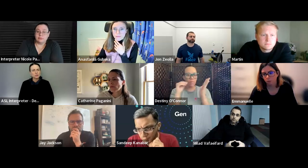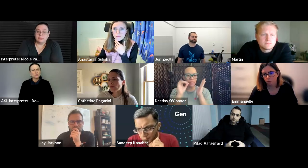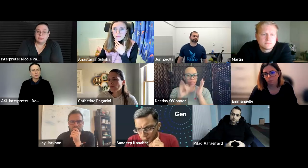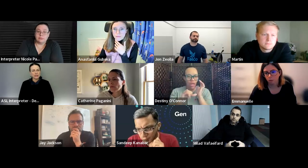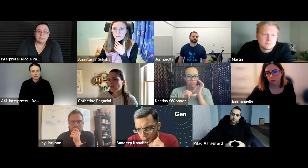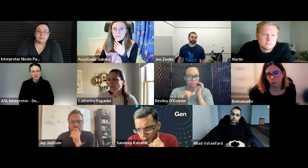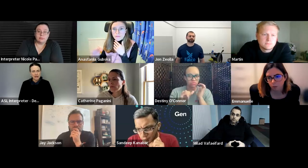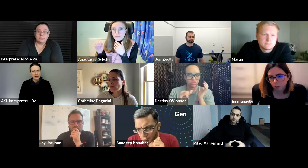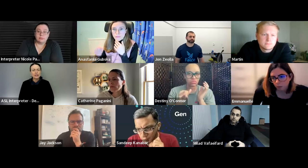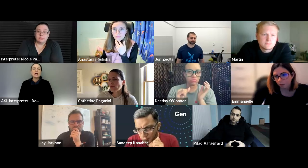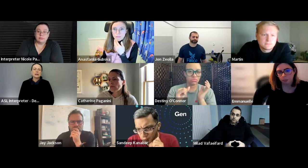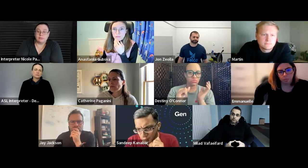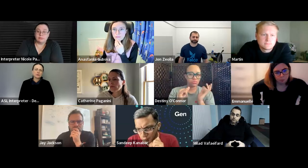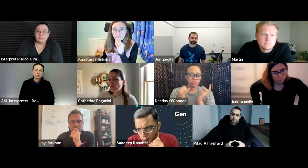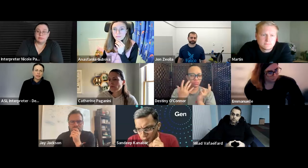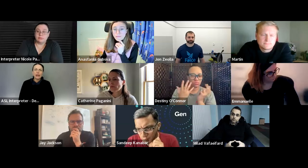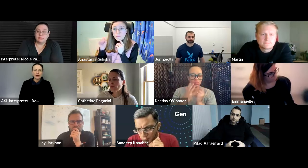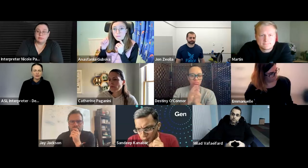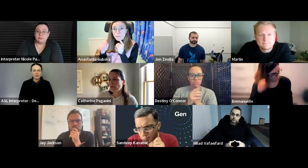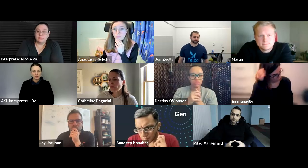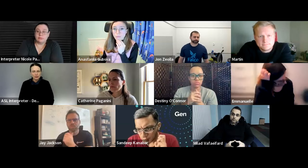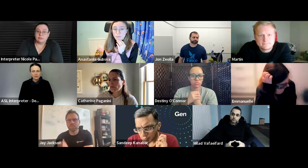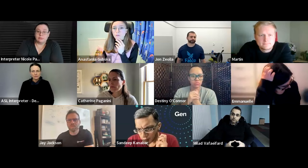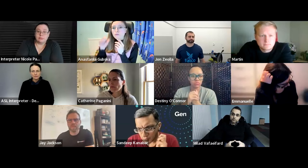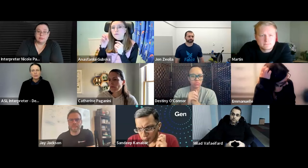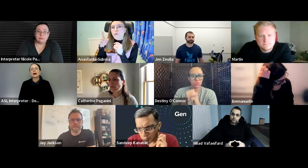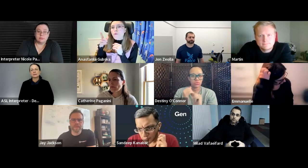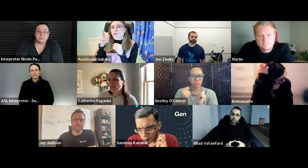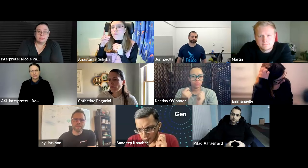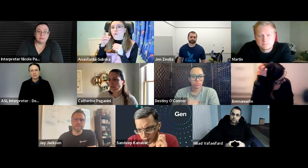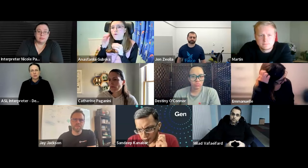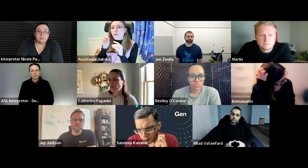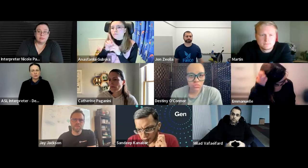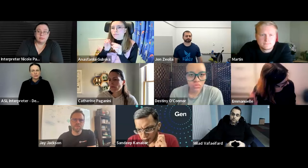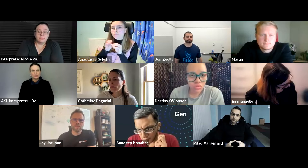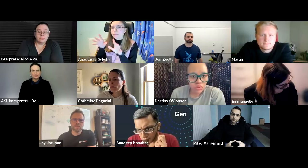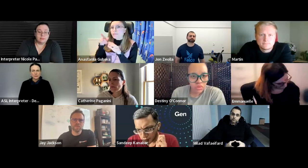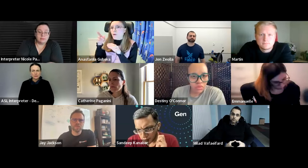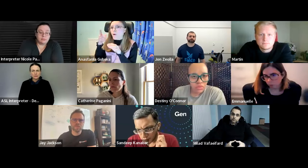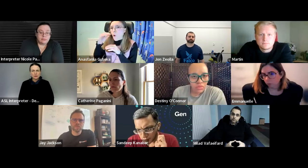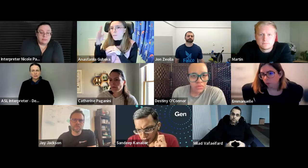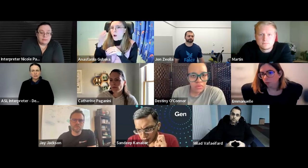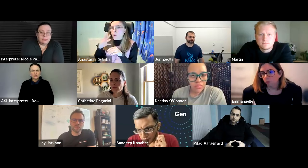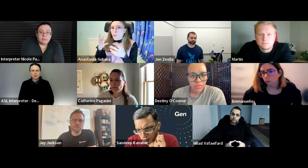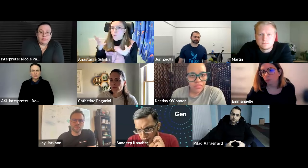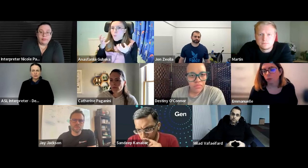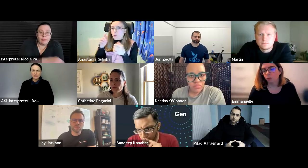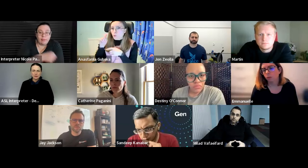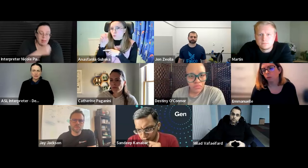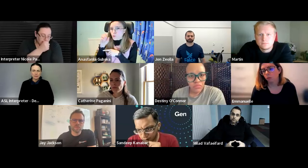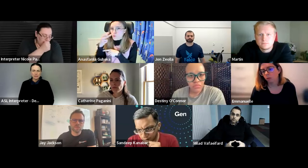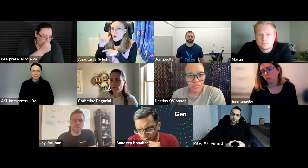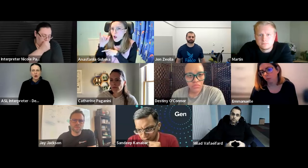companies who can see that and duplicate our efforts there ah yes so so just to